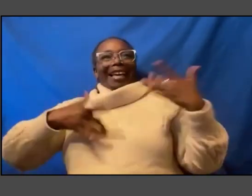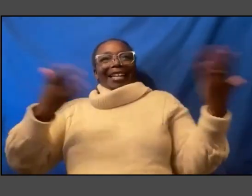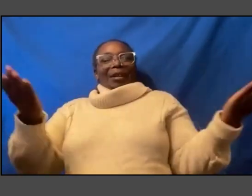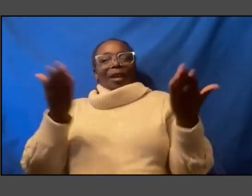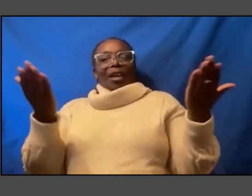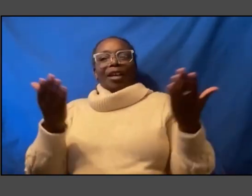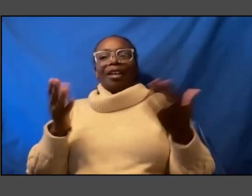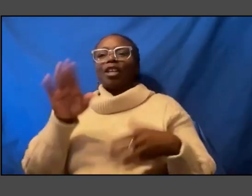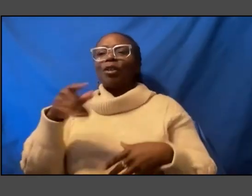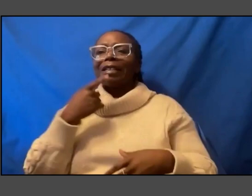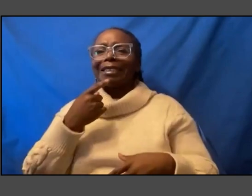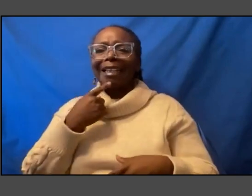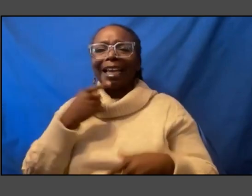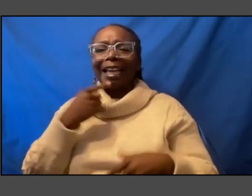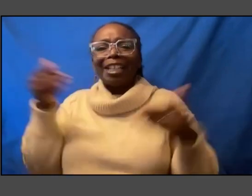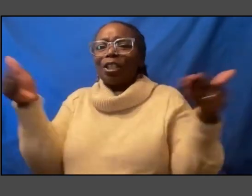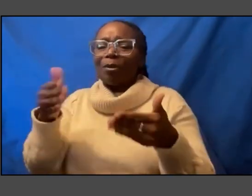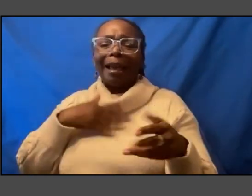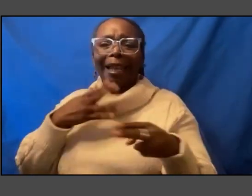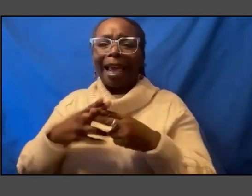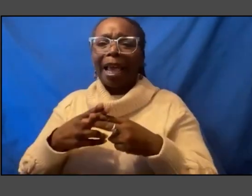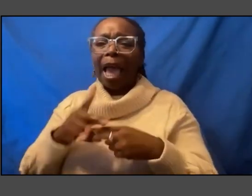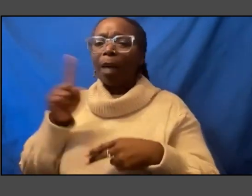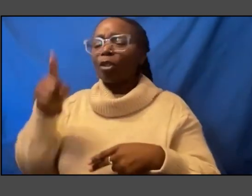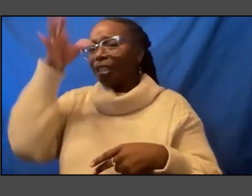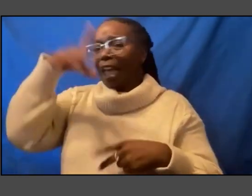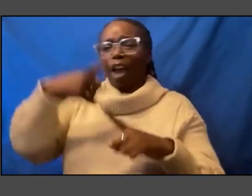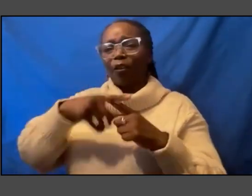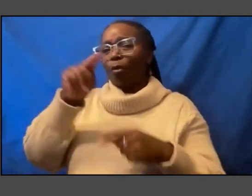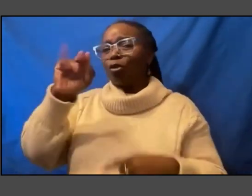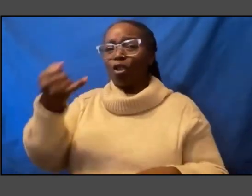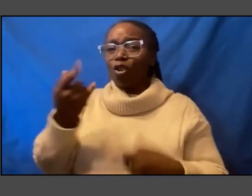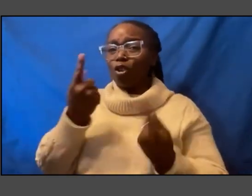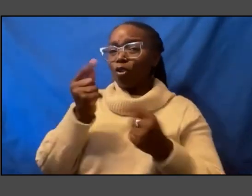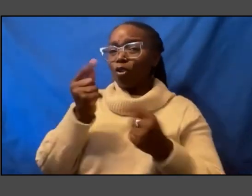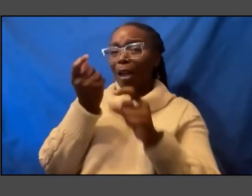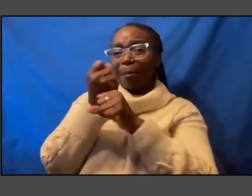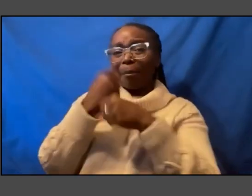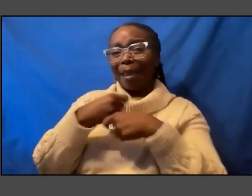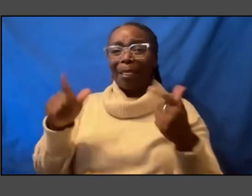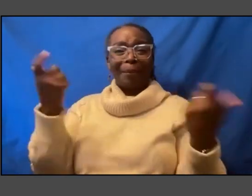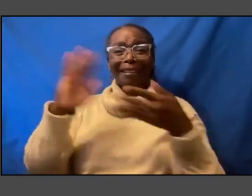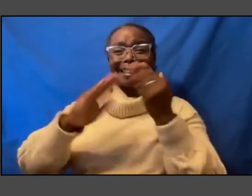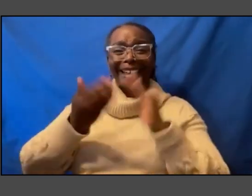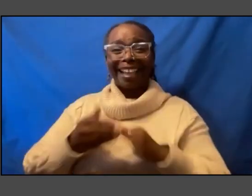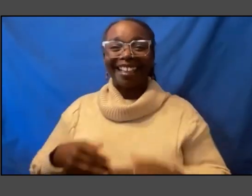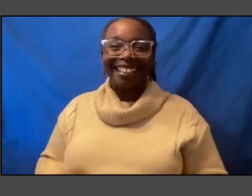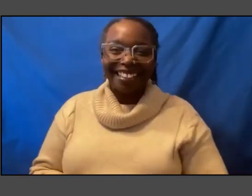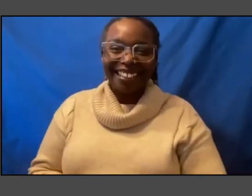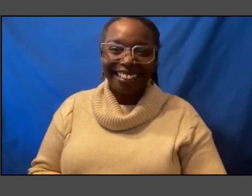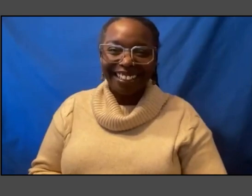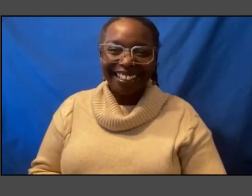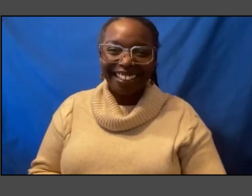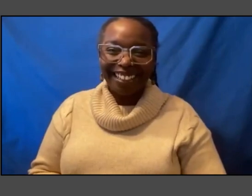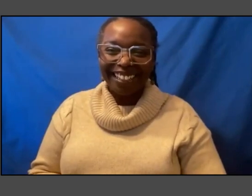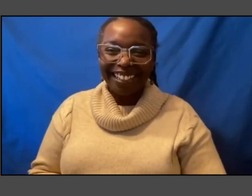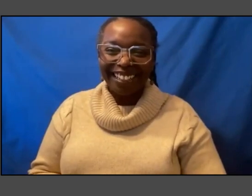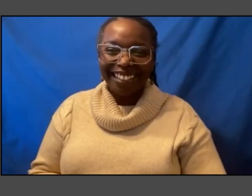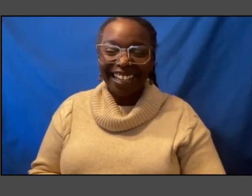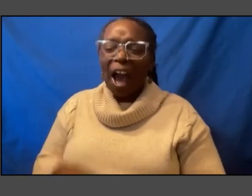me is I'm just some guy from Jersey trying to make it into big city see and we don't get to Jersey you know I knew that there I didn't